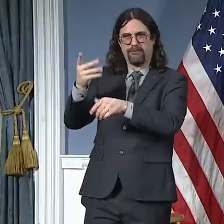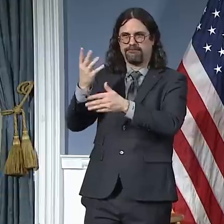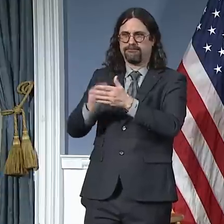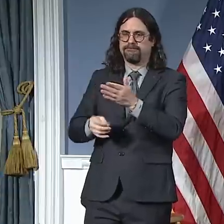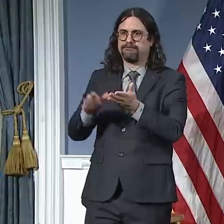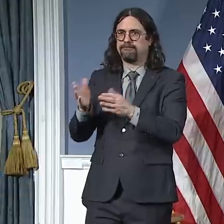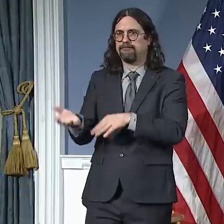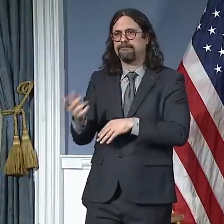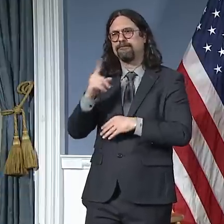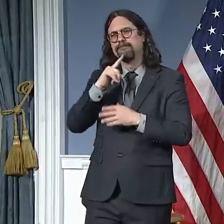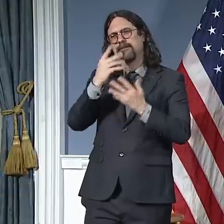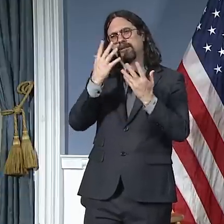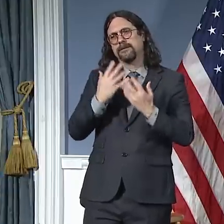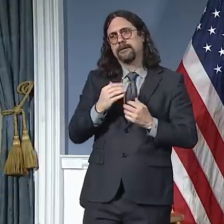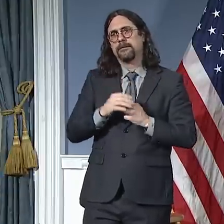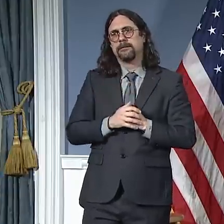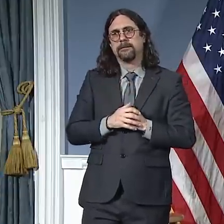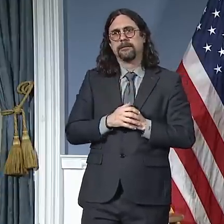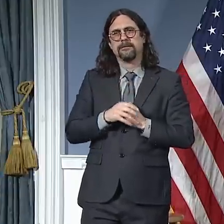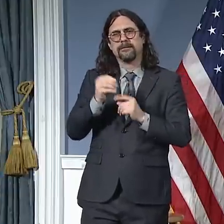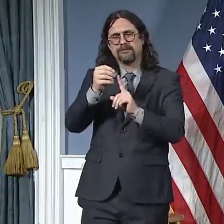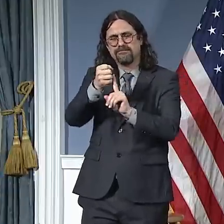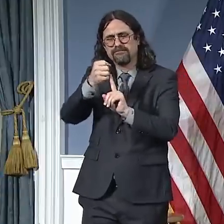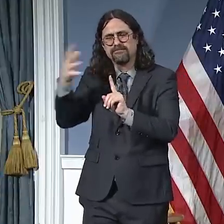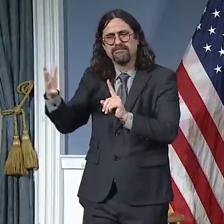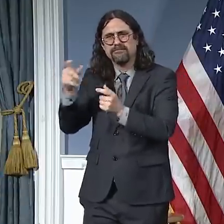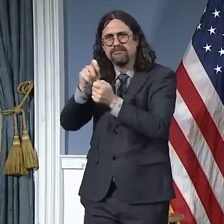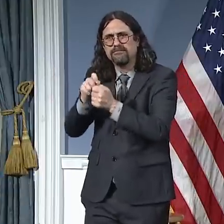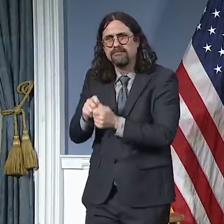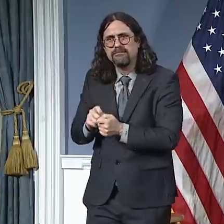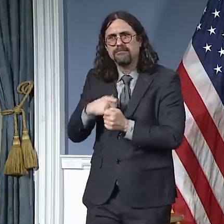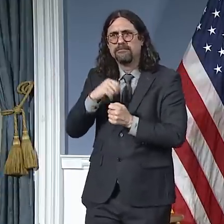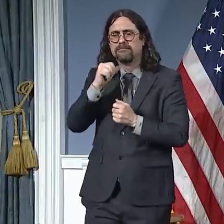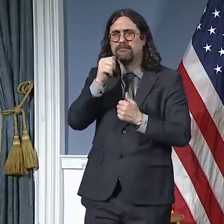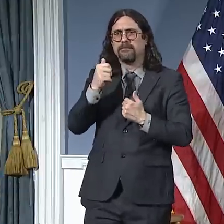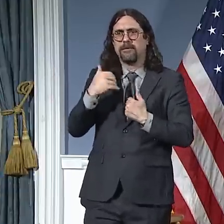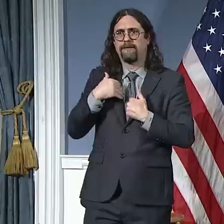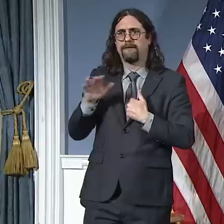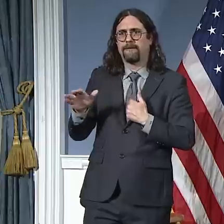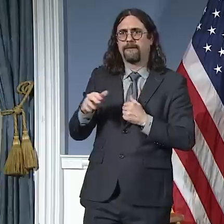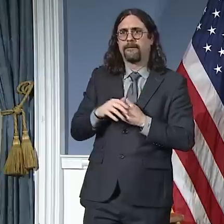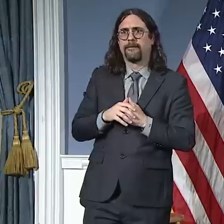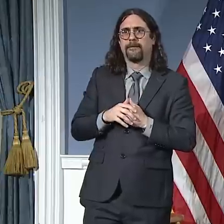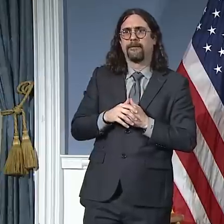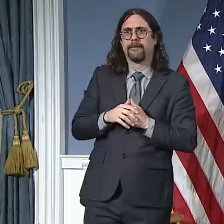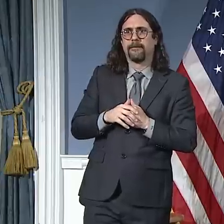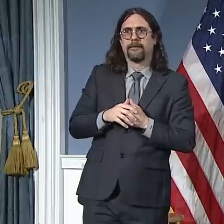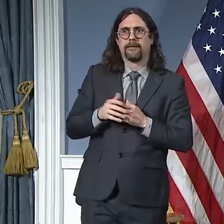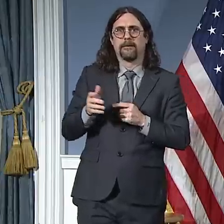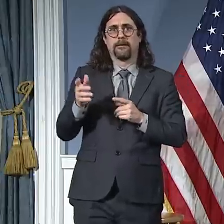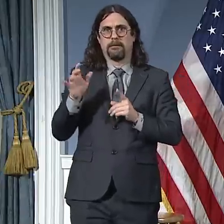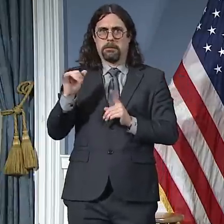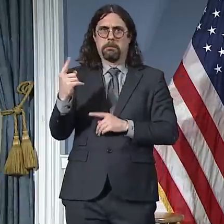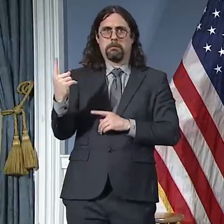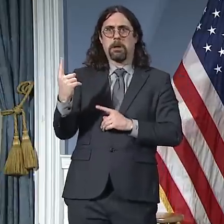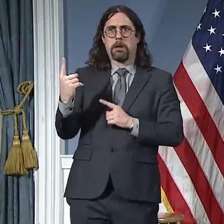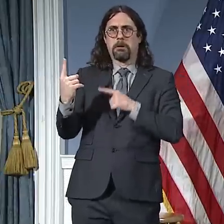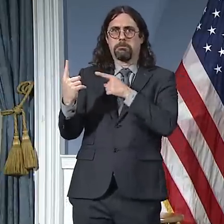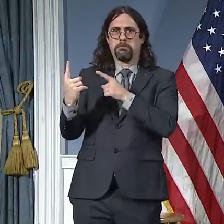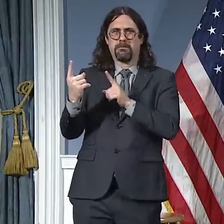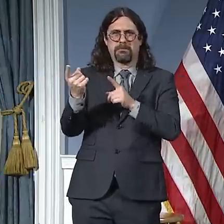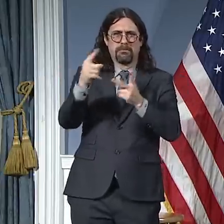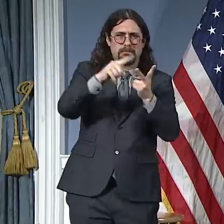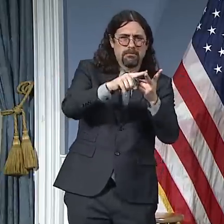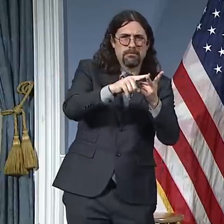other DOE members, so I want to make sure I don't give you anything that's